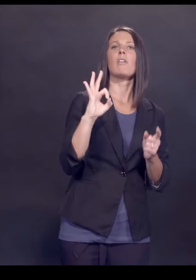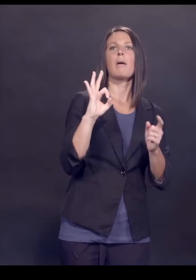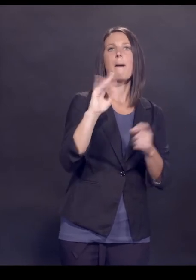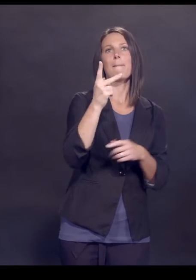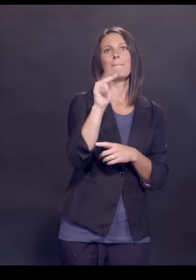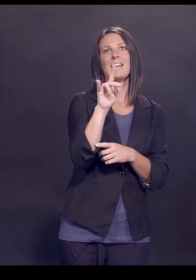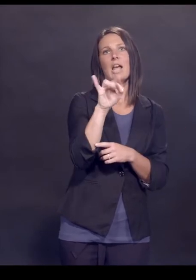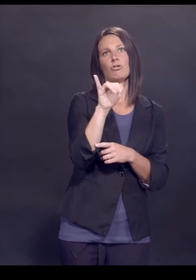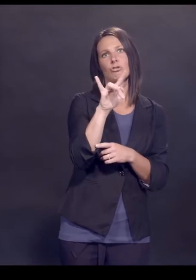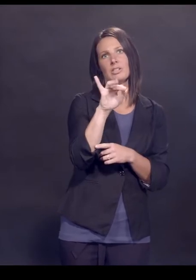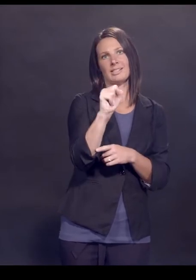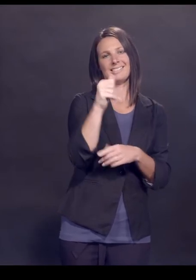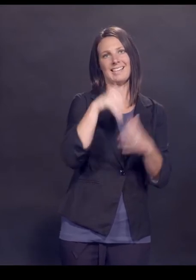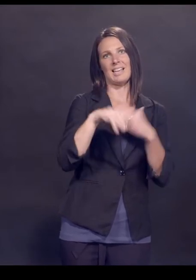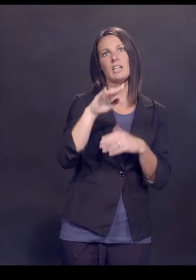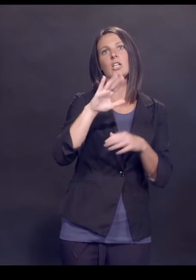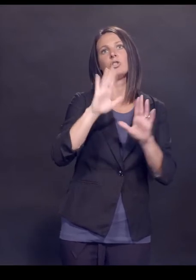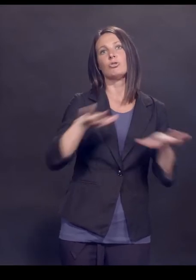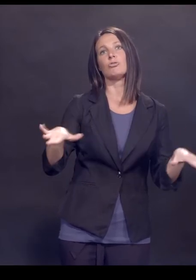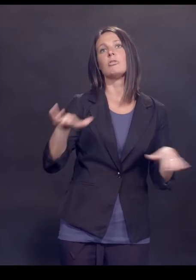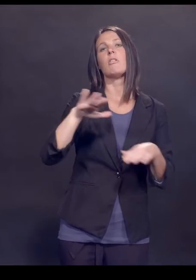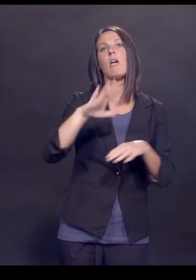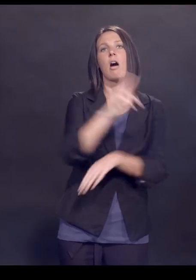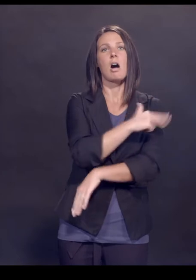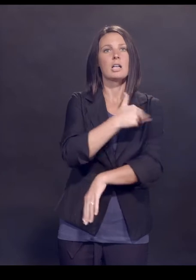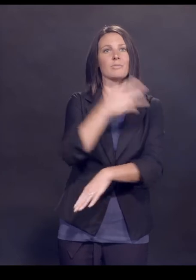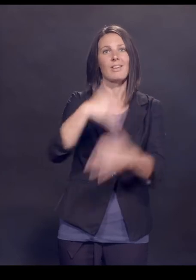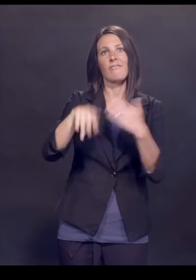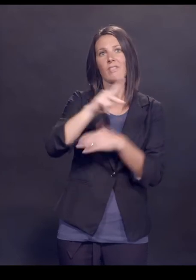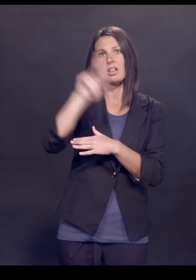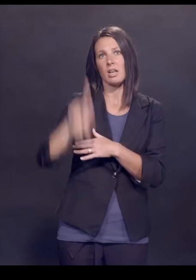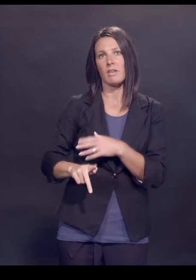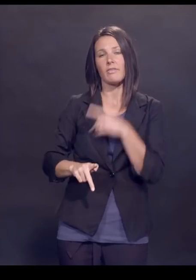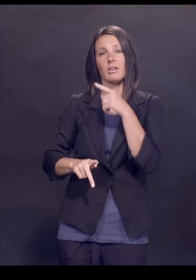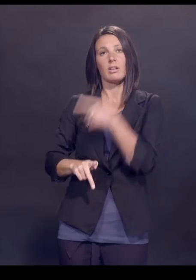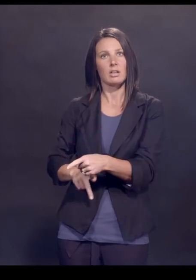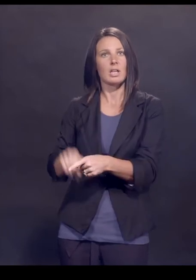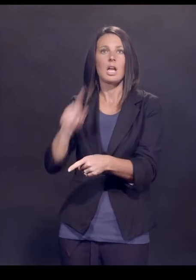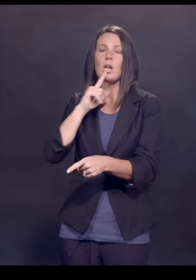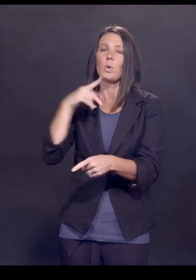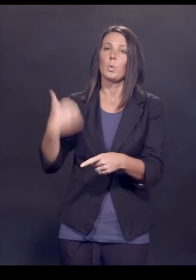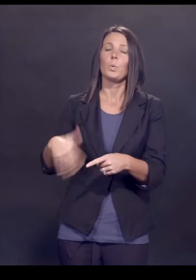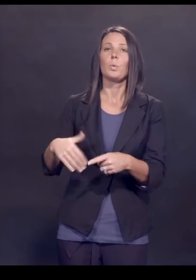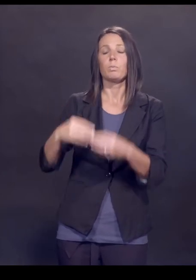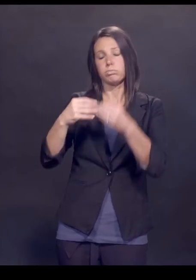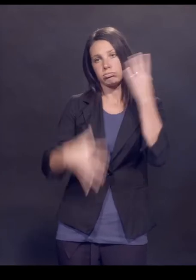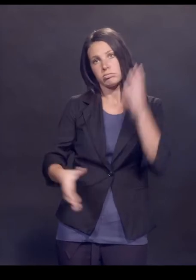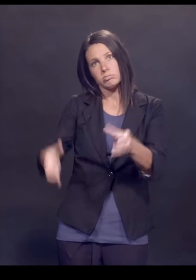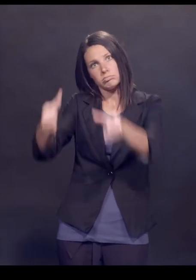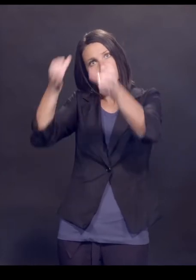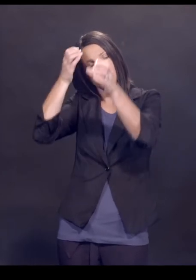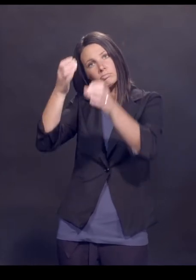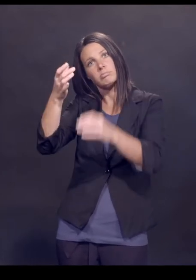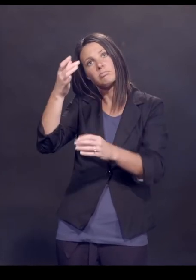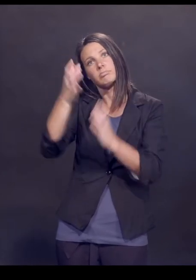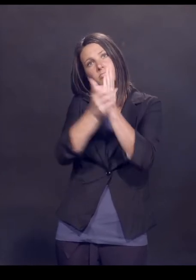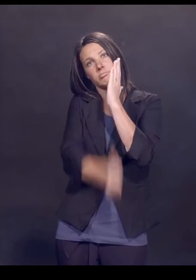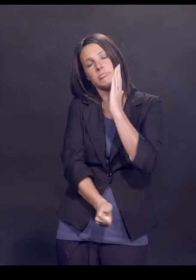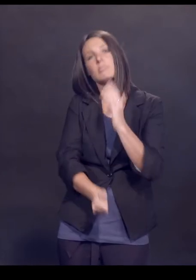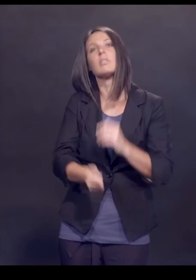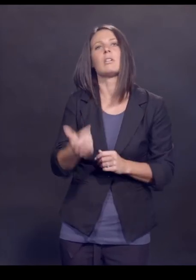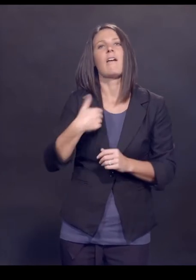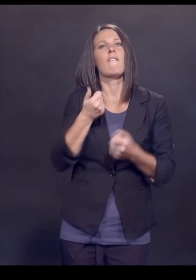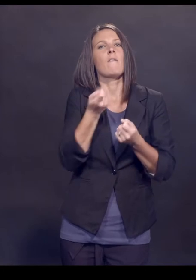Hospital of Philadelphia. Dr. Offit's credentials are extensive. I am just going to mention a couple of